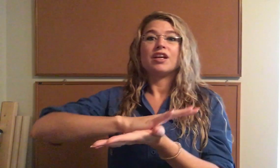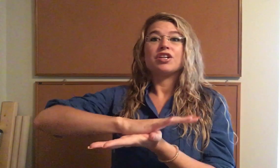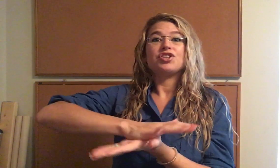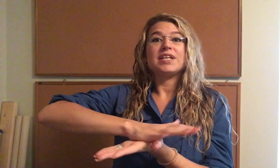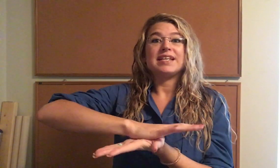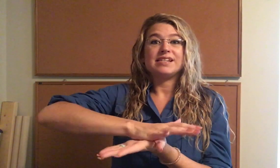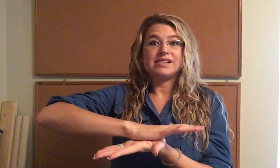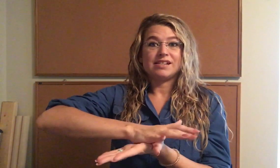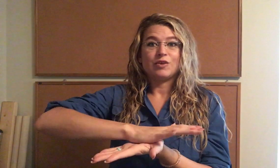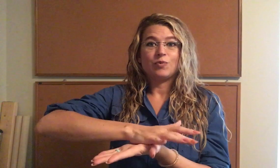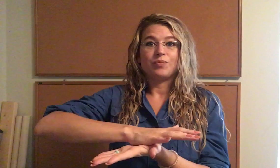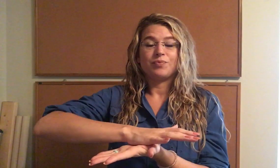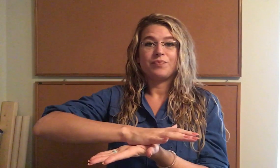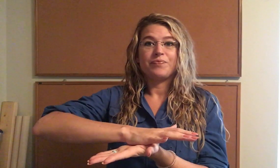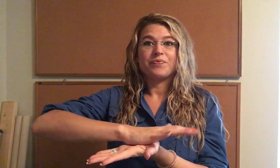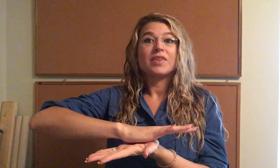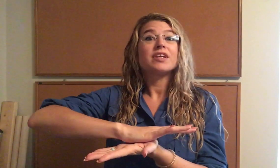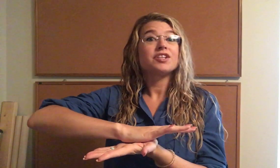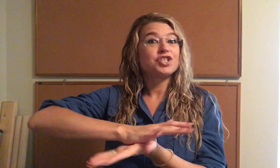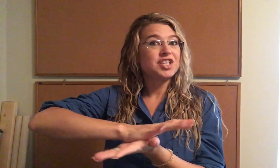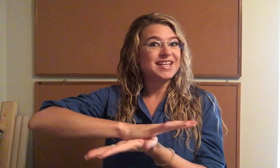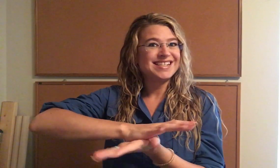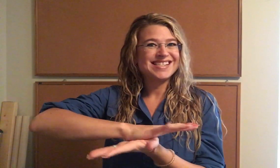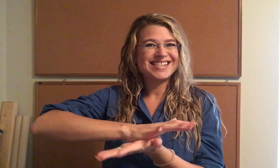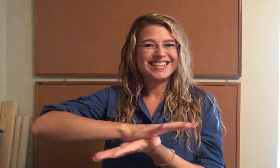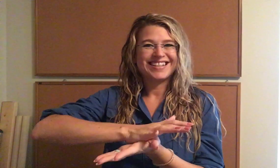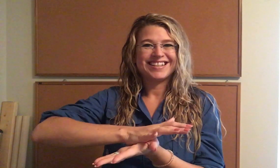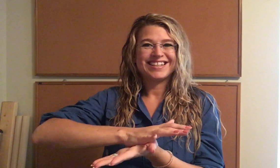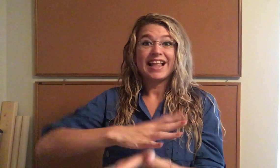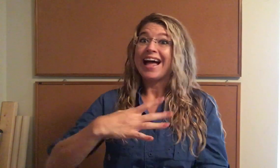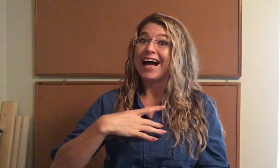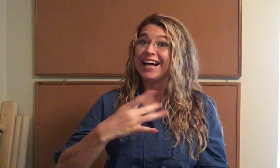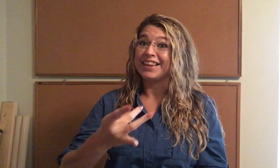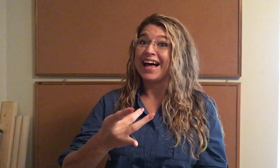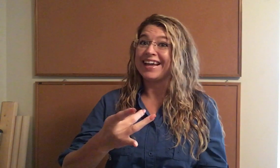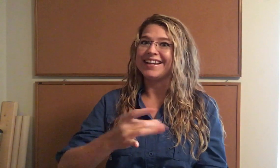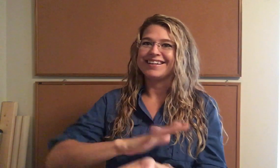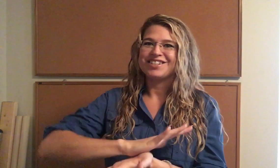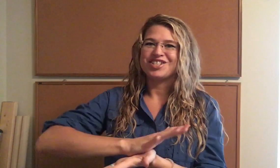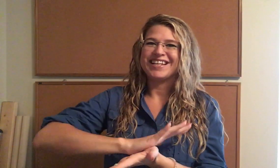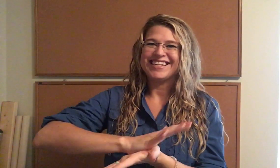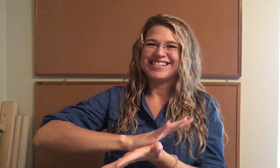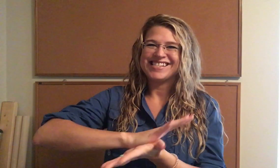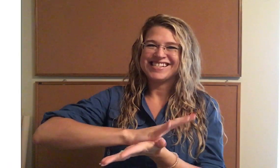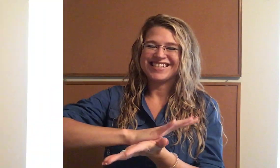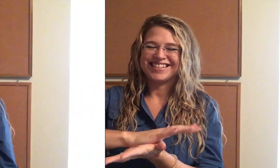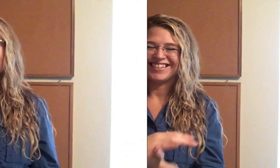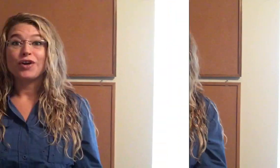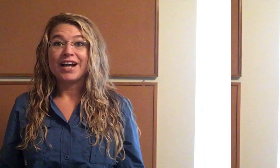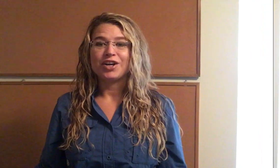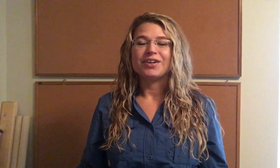Cheese. Cheese. I like cheese. Cracker.